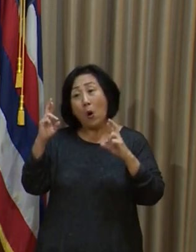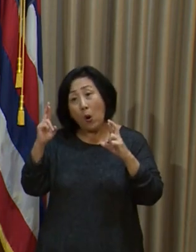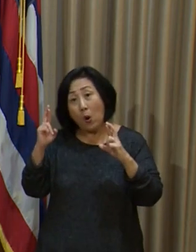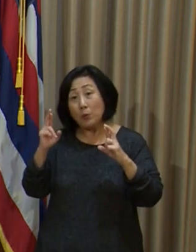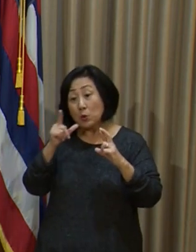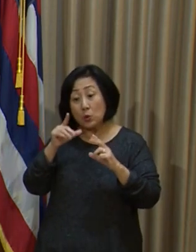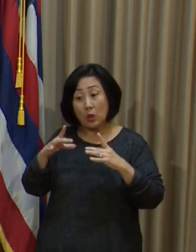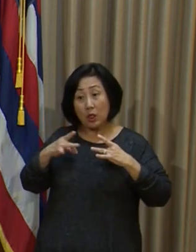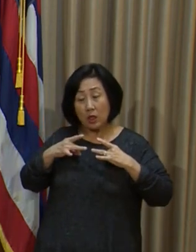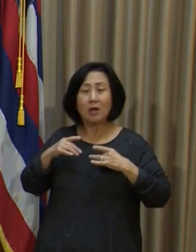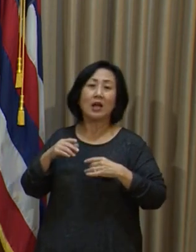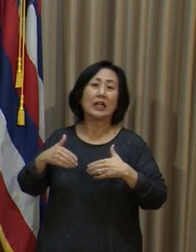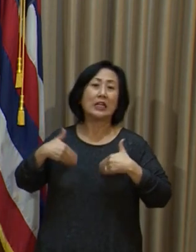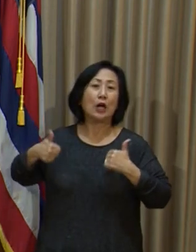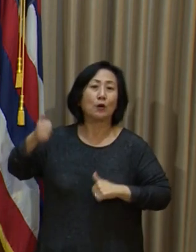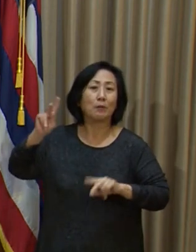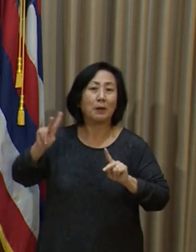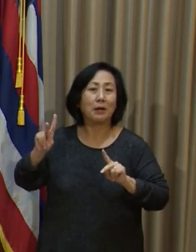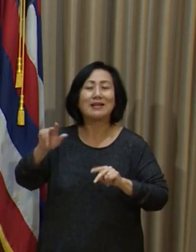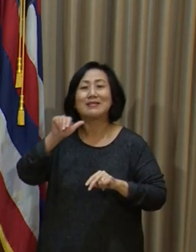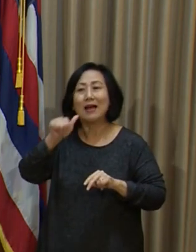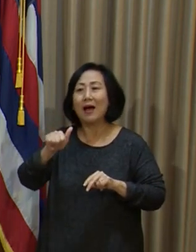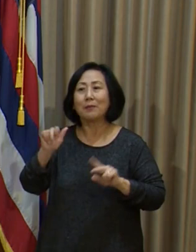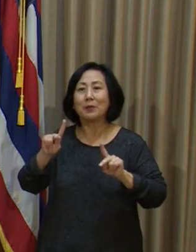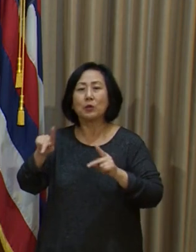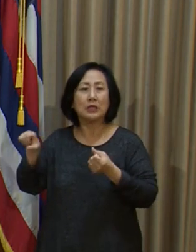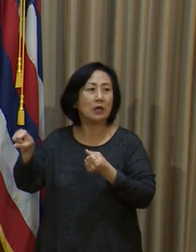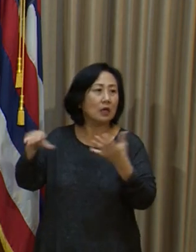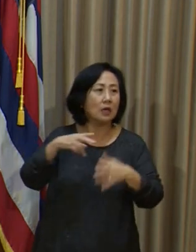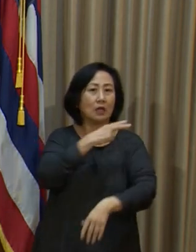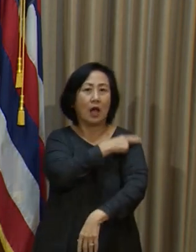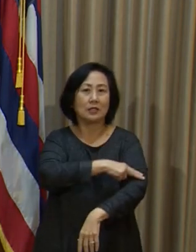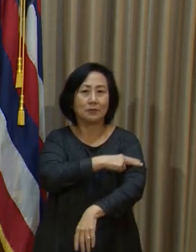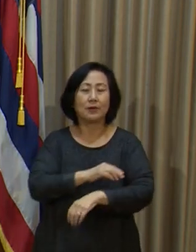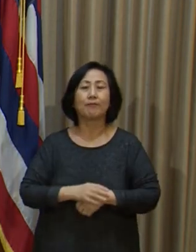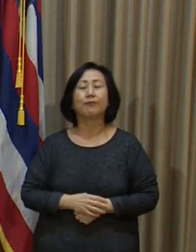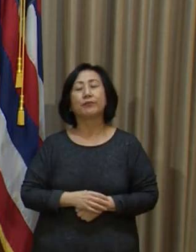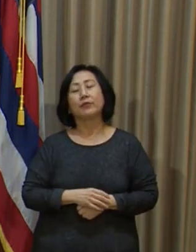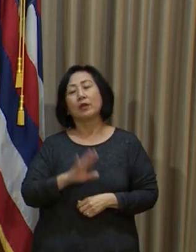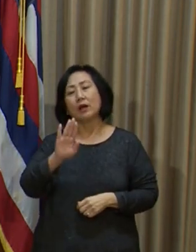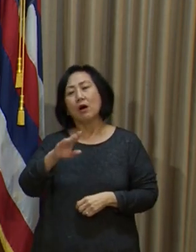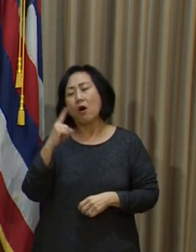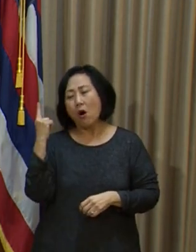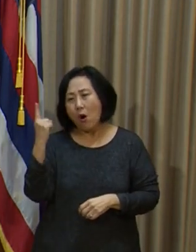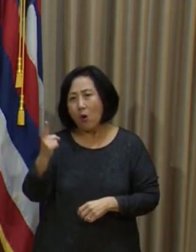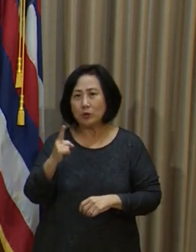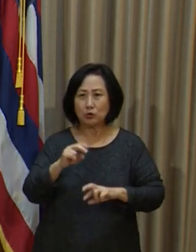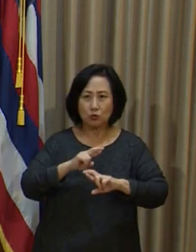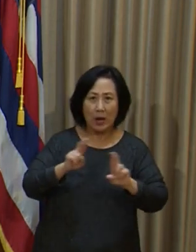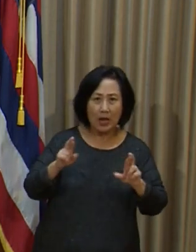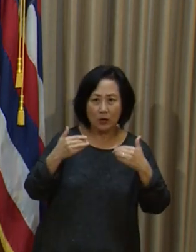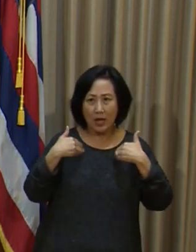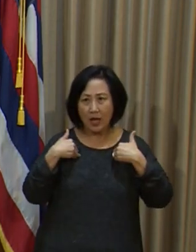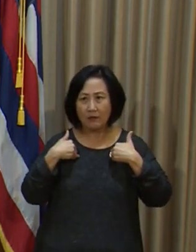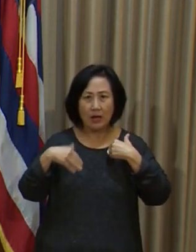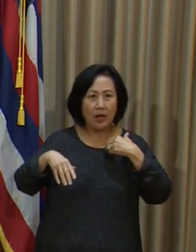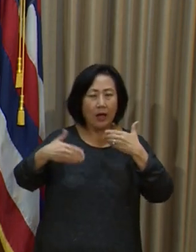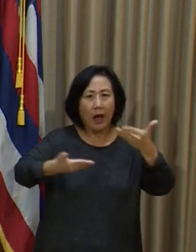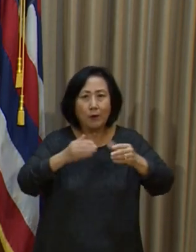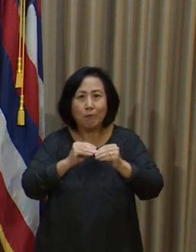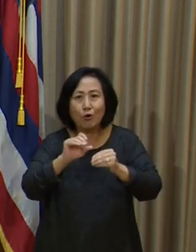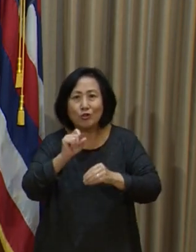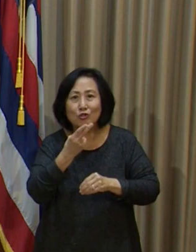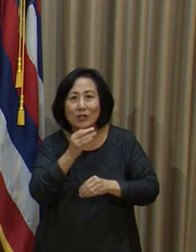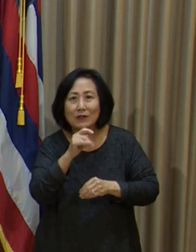people and not as likely to need hospitalization. We do always prepare to have extra shifts and extra personnel